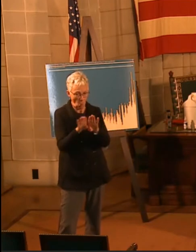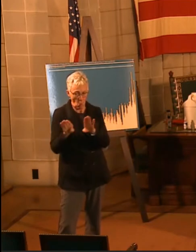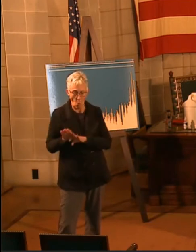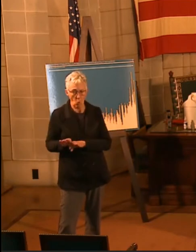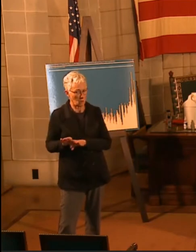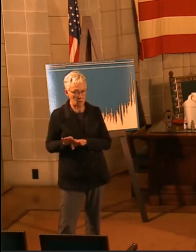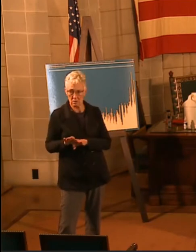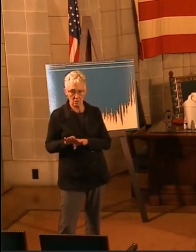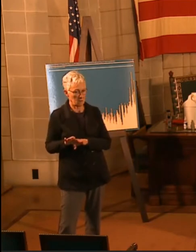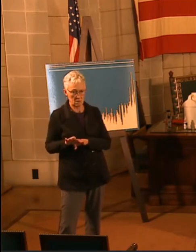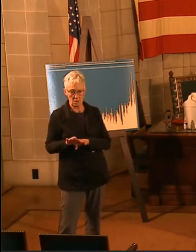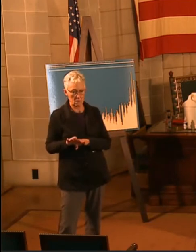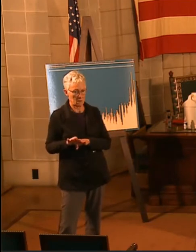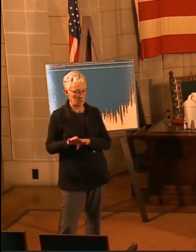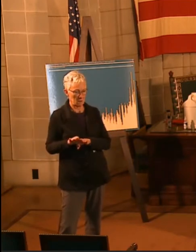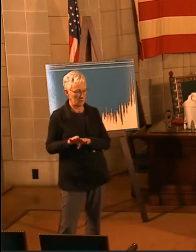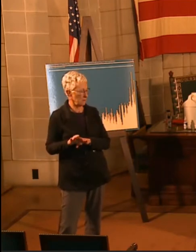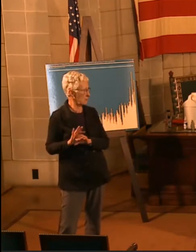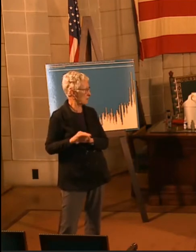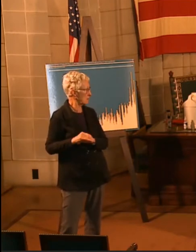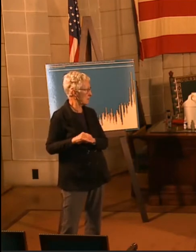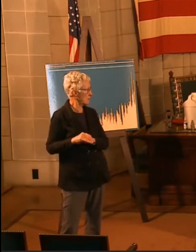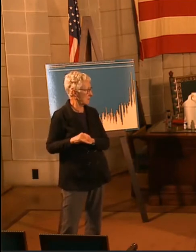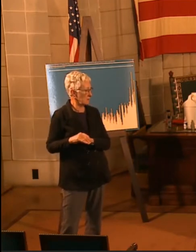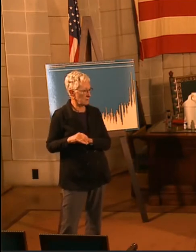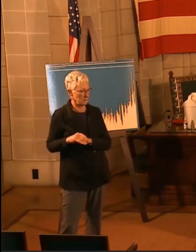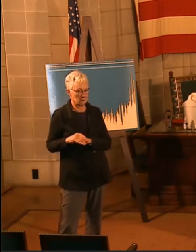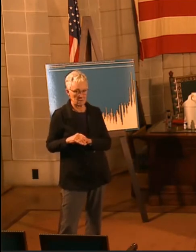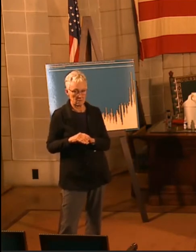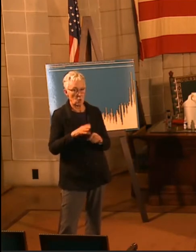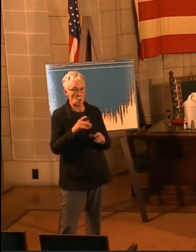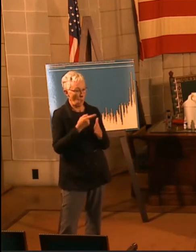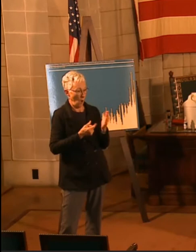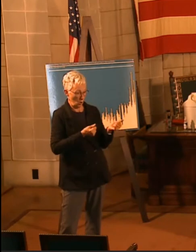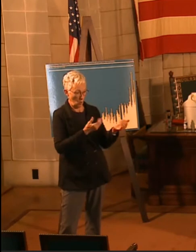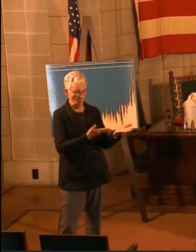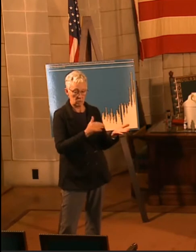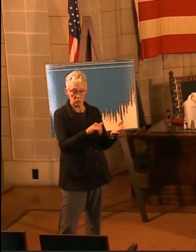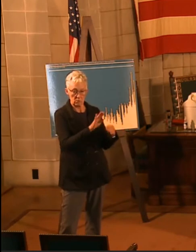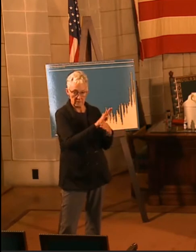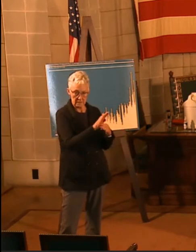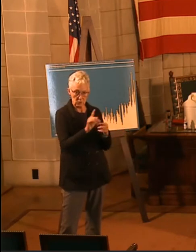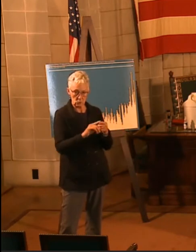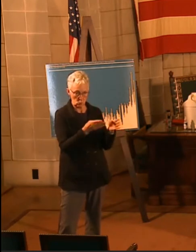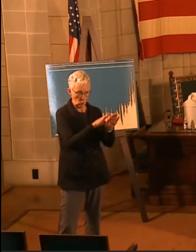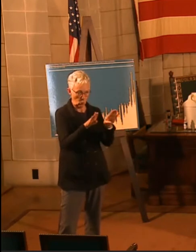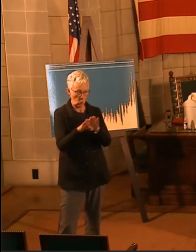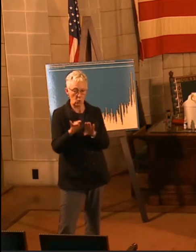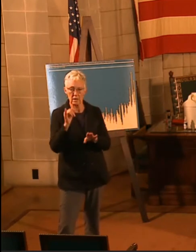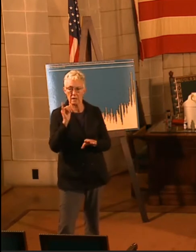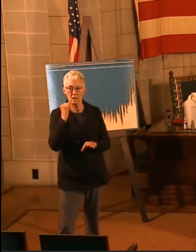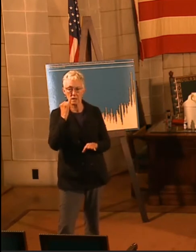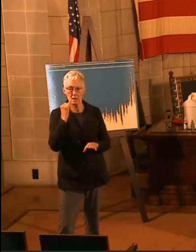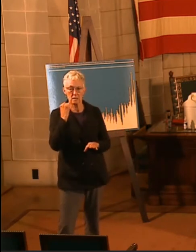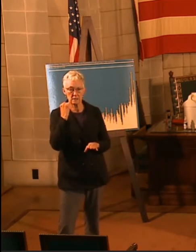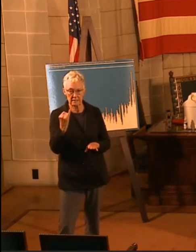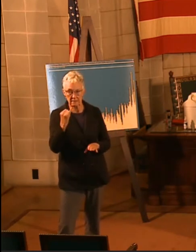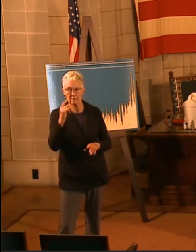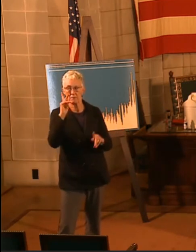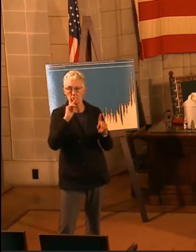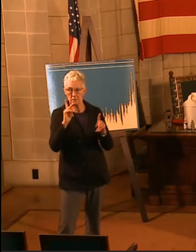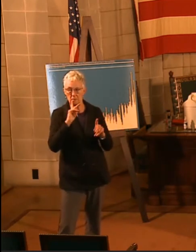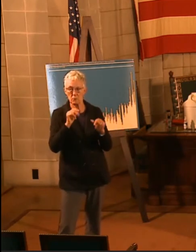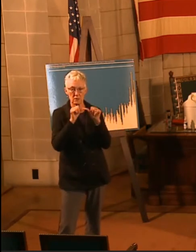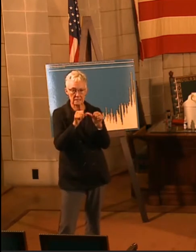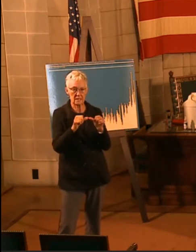our gatherings in these large groups.